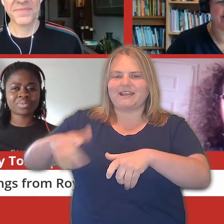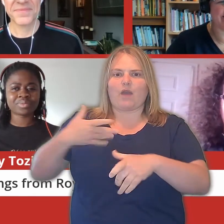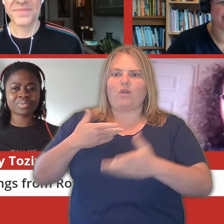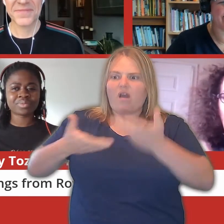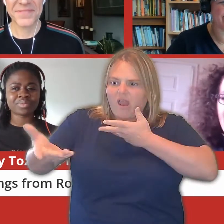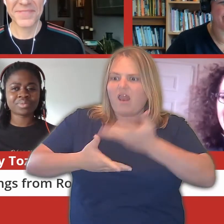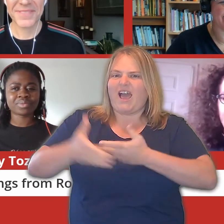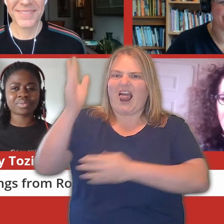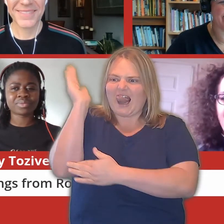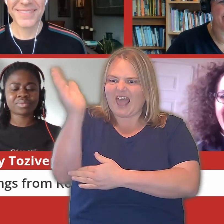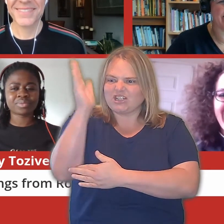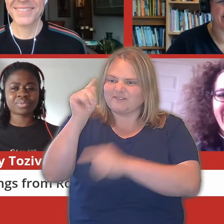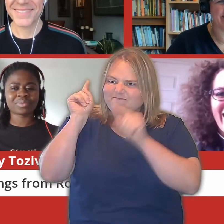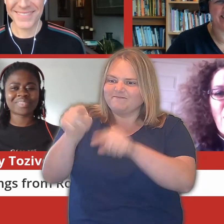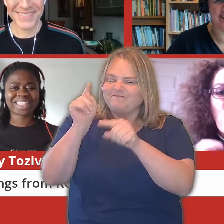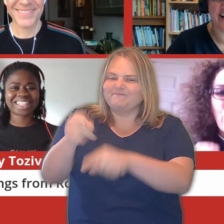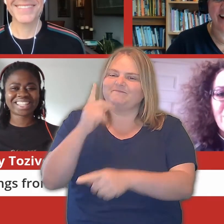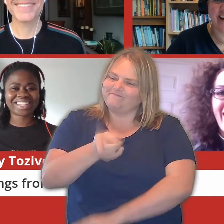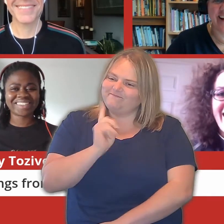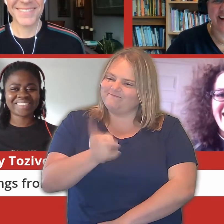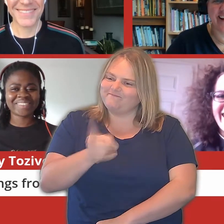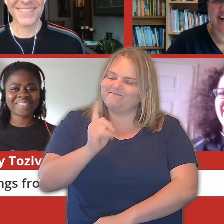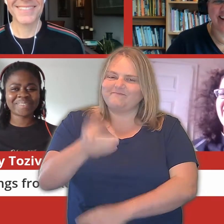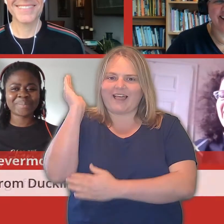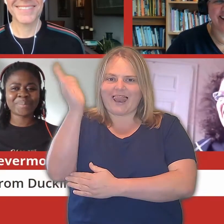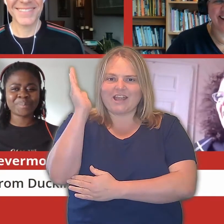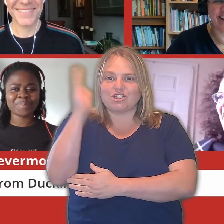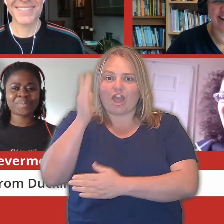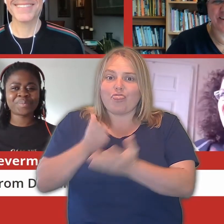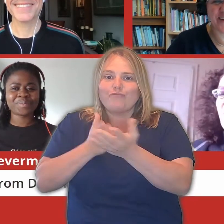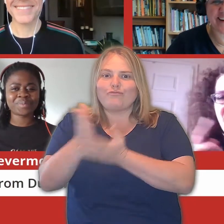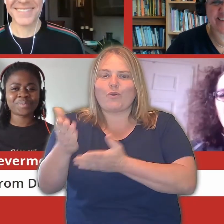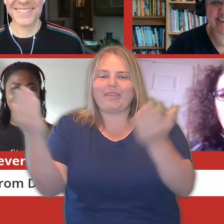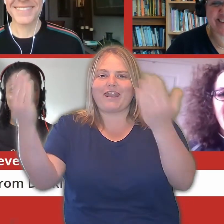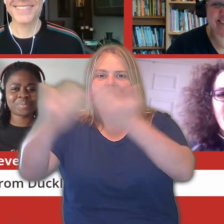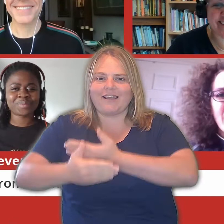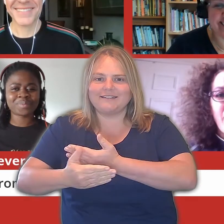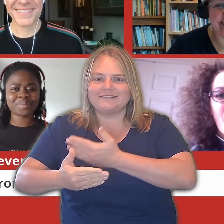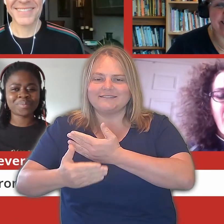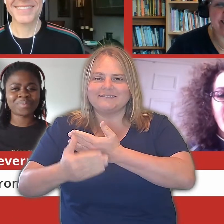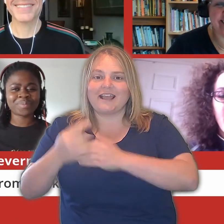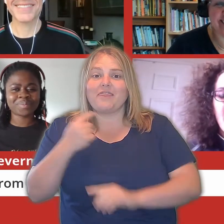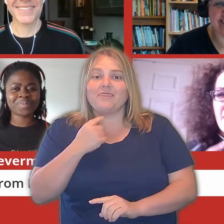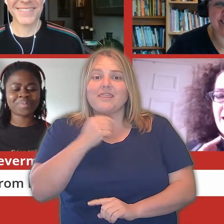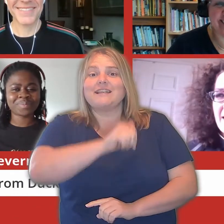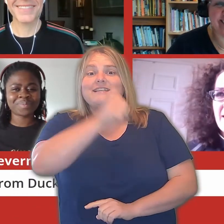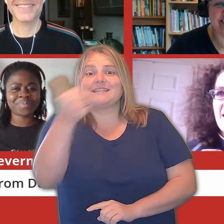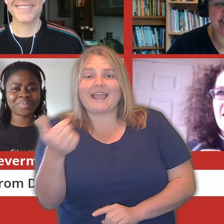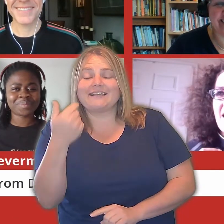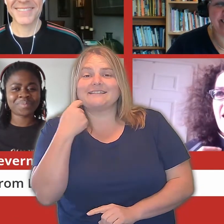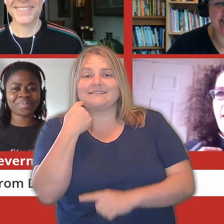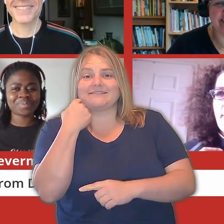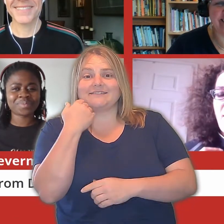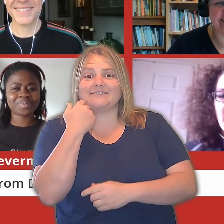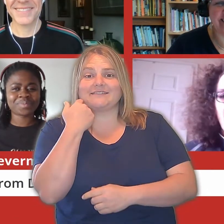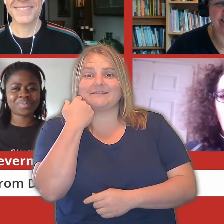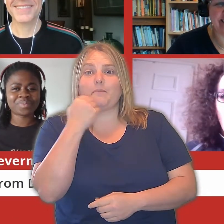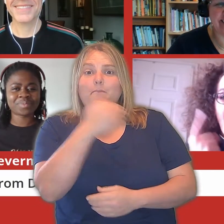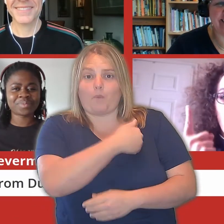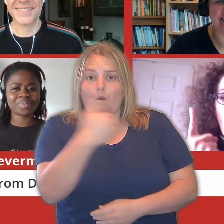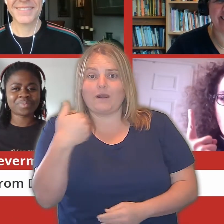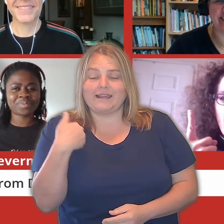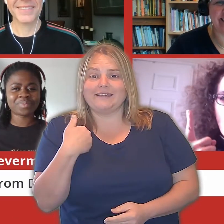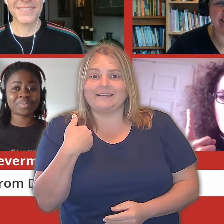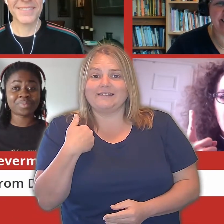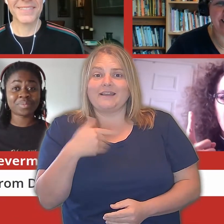the vote and just lectured him all night. And the next morning, he went to vote. And Tennessee passed the